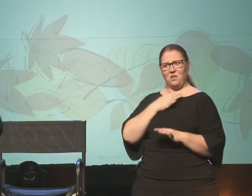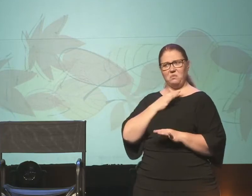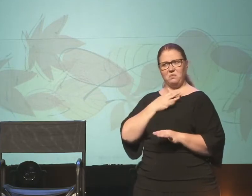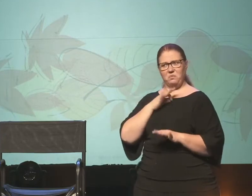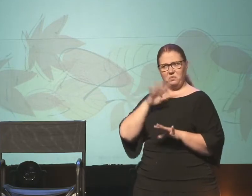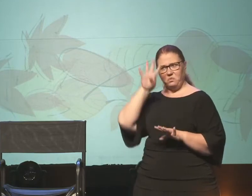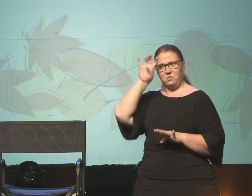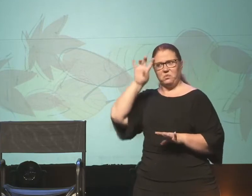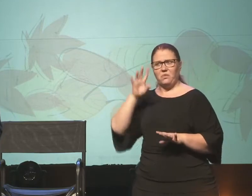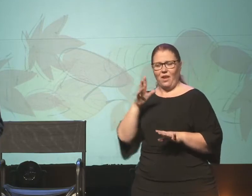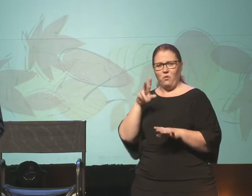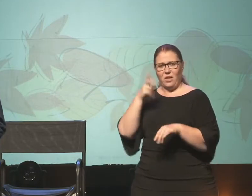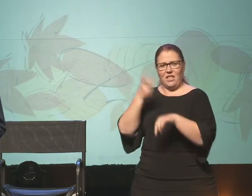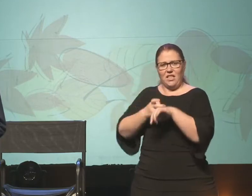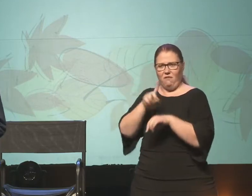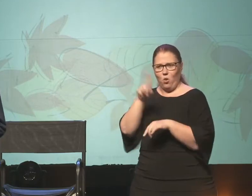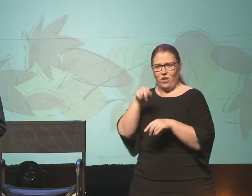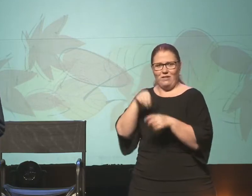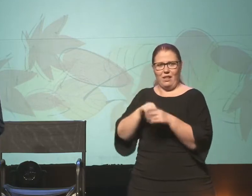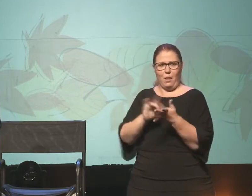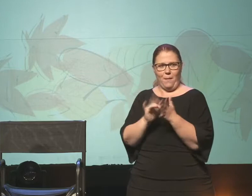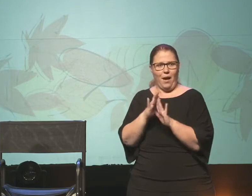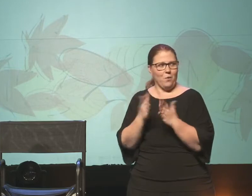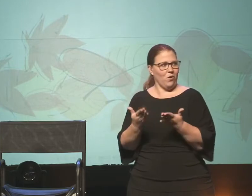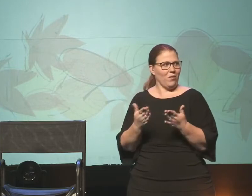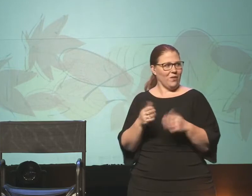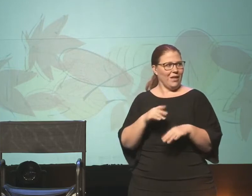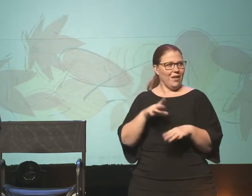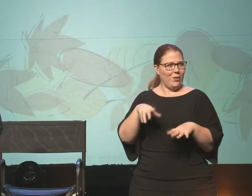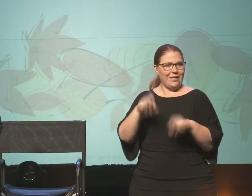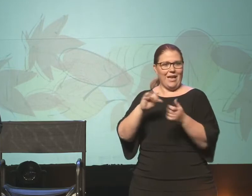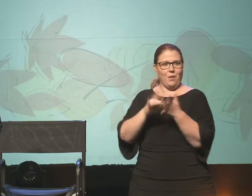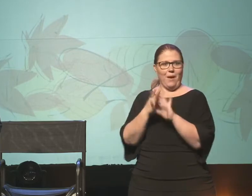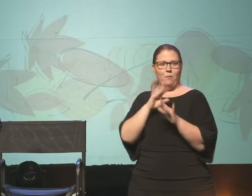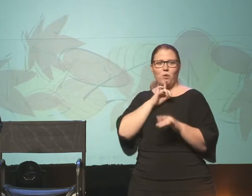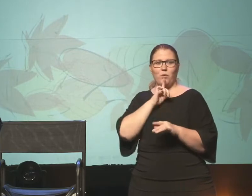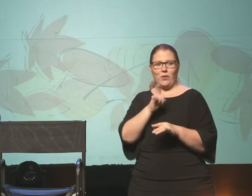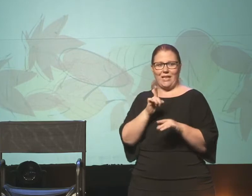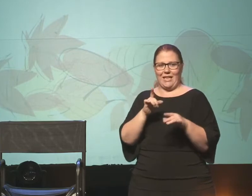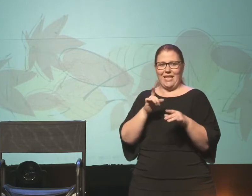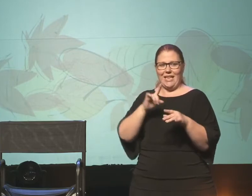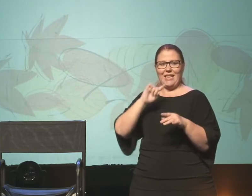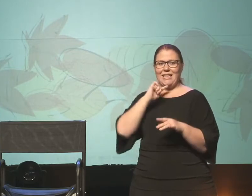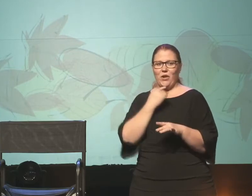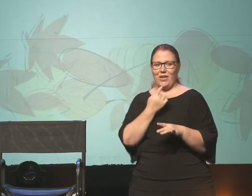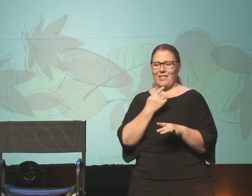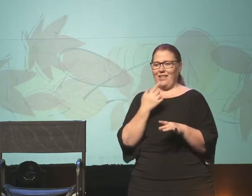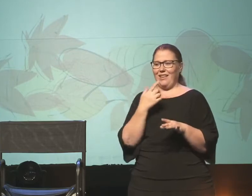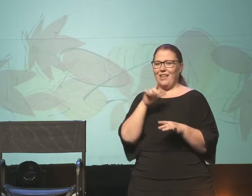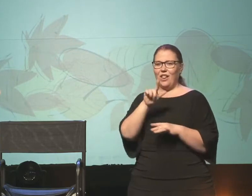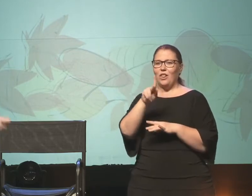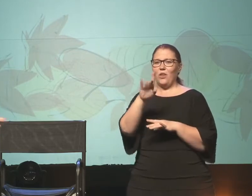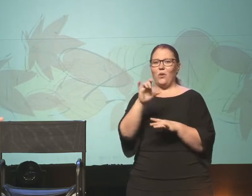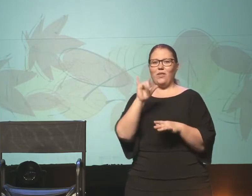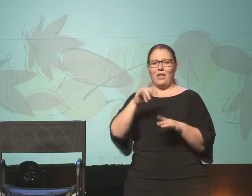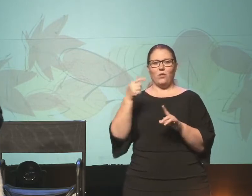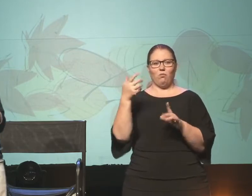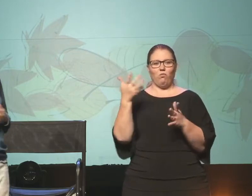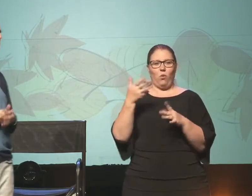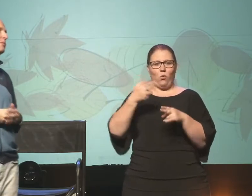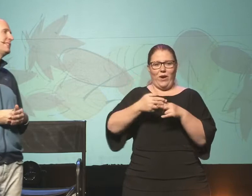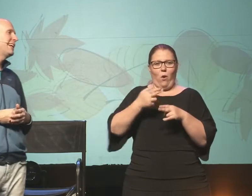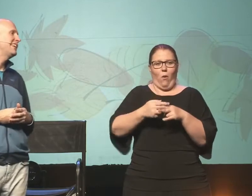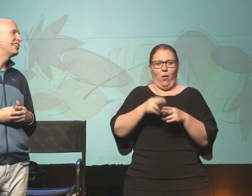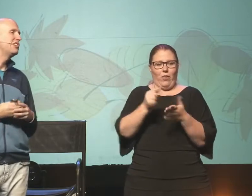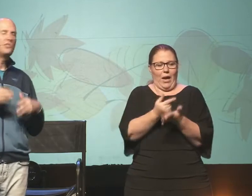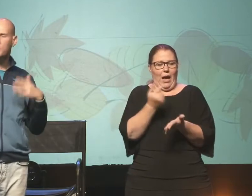ask really tough questions of the Bible. And we should take the Bible very seriously. So we're going to look at Luke. Luke is what we call a gospel. If you're new